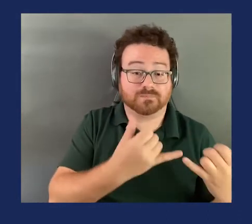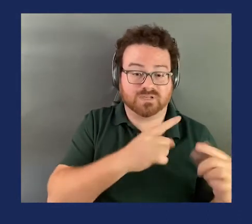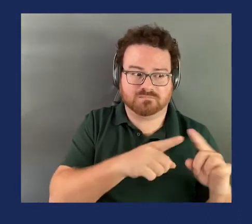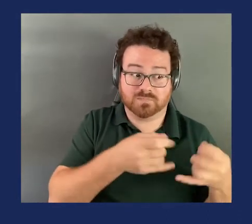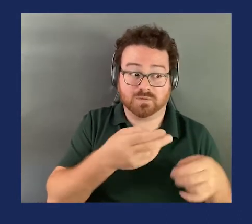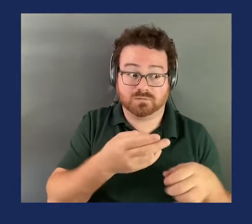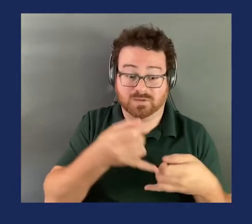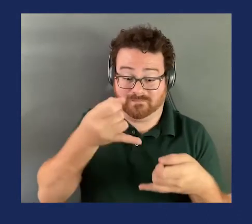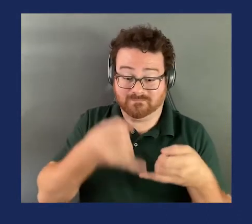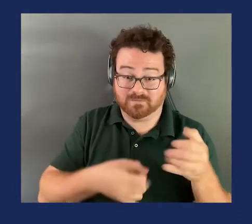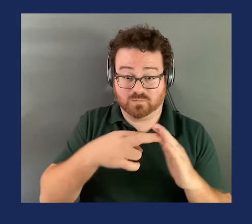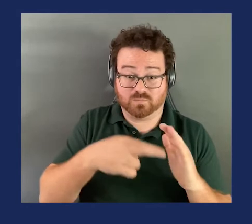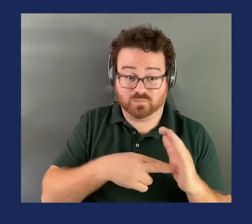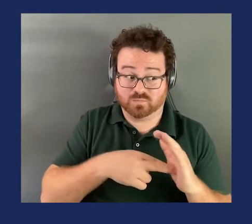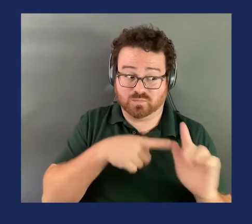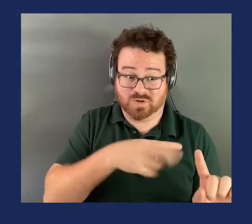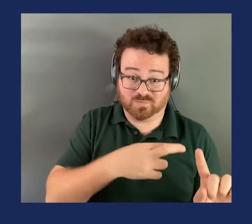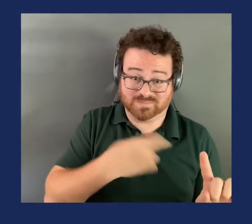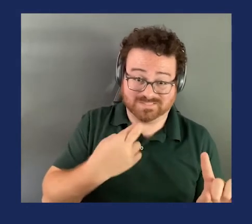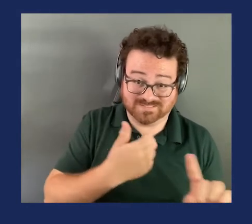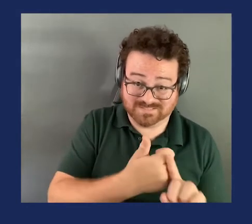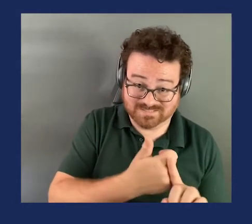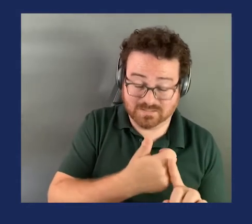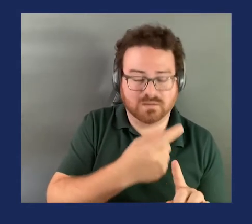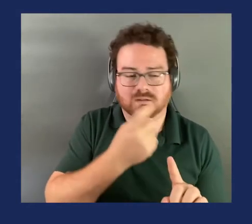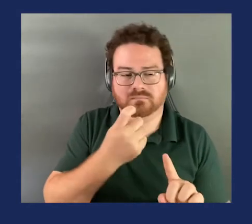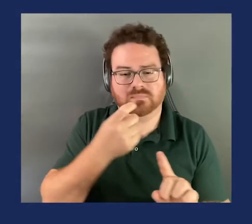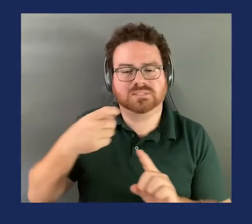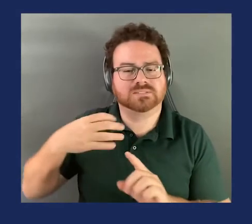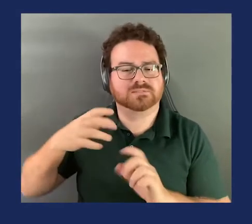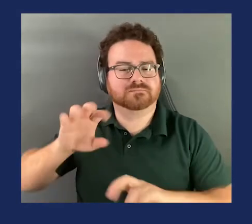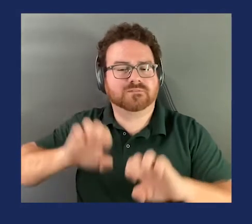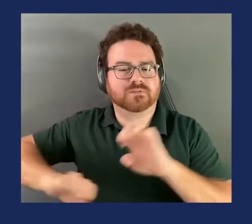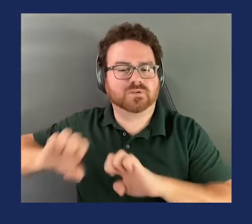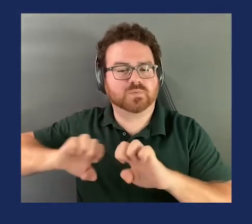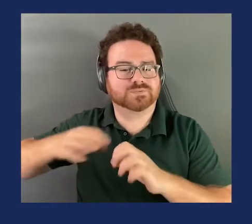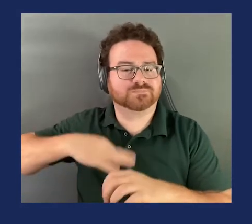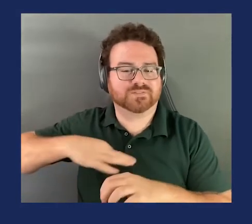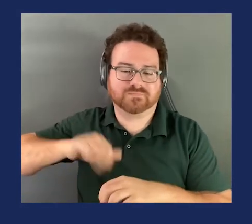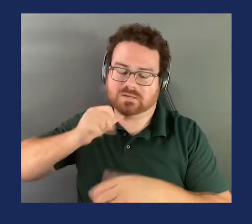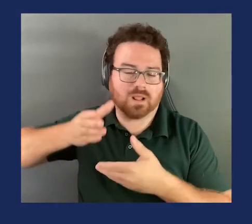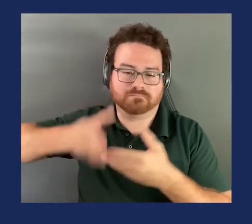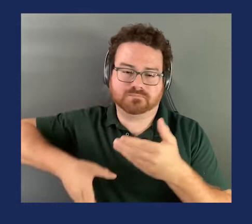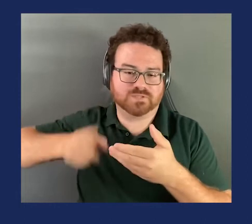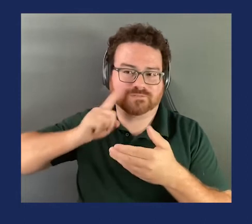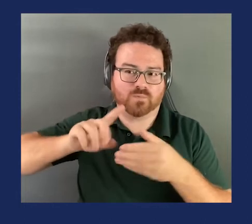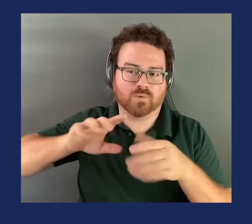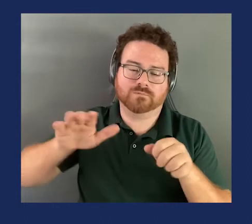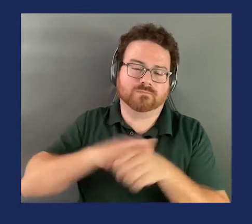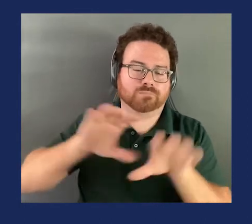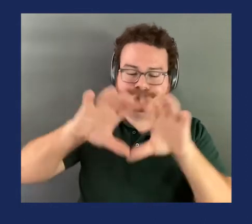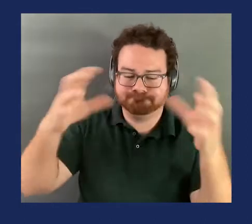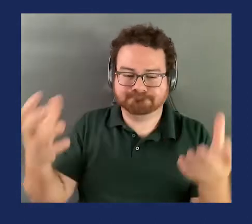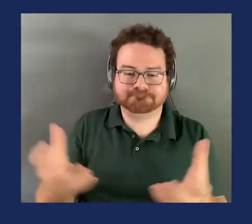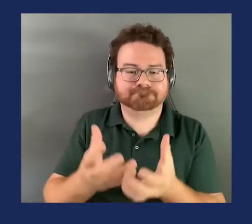jeopardy because the valuation of benefits wasn't completed in a holistic manner. I don't think